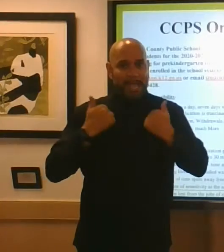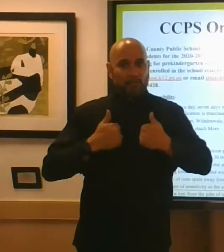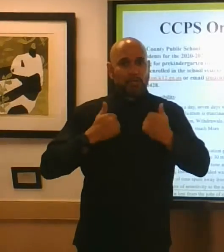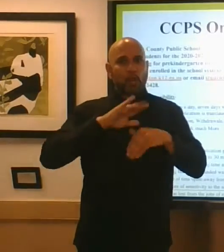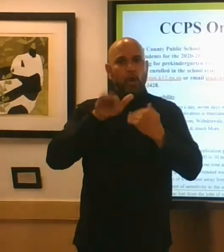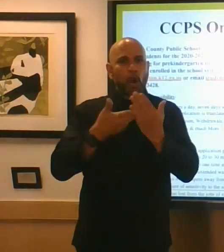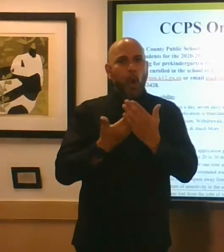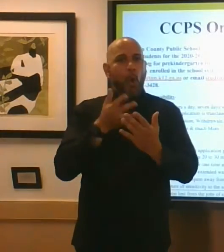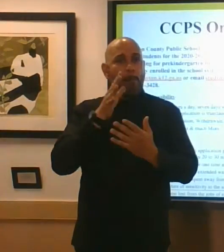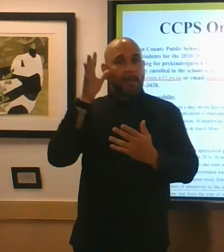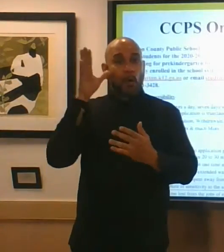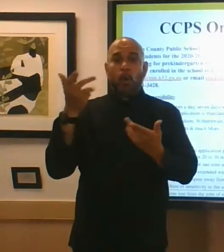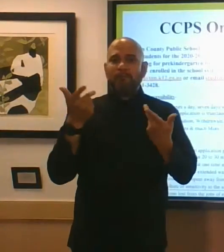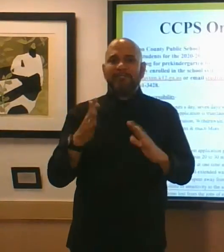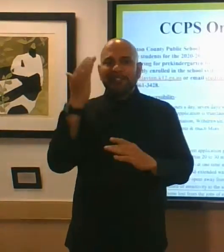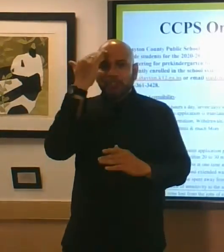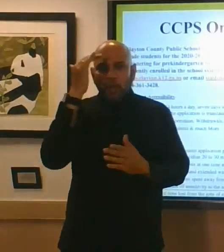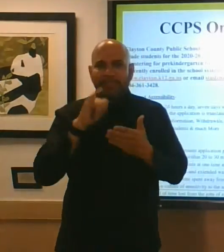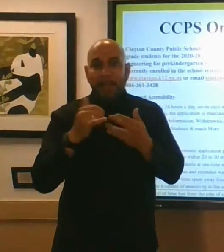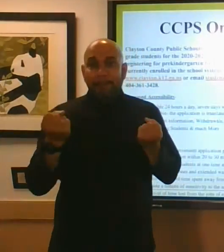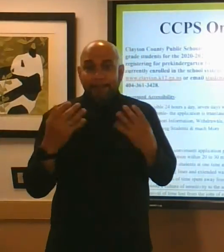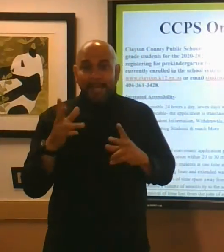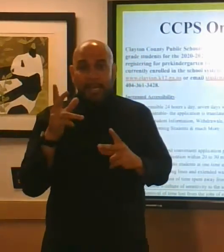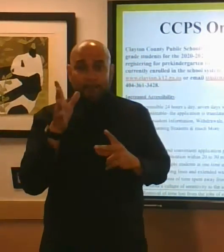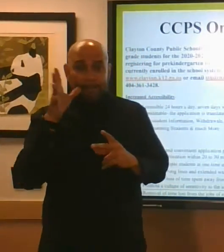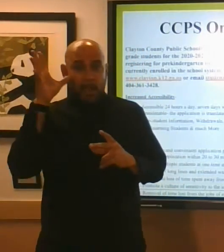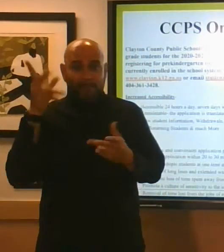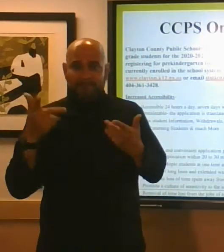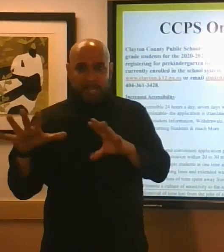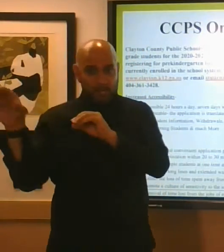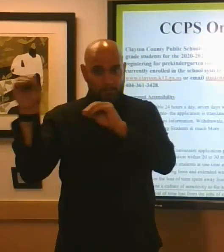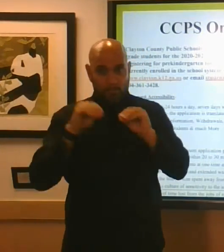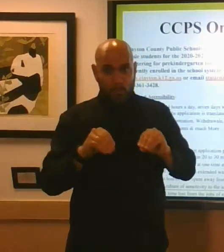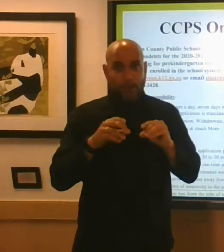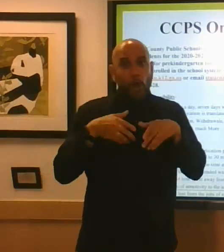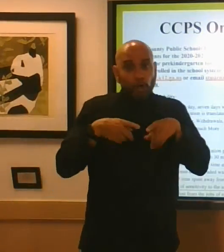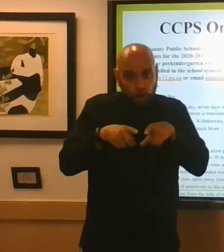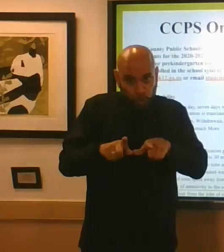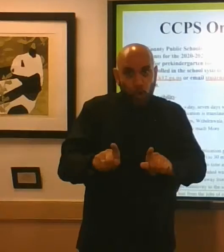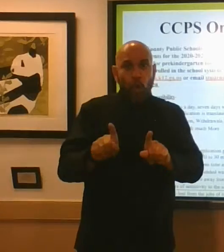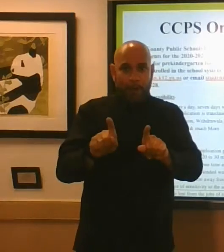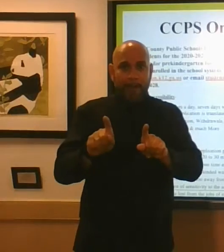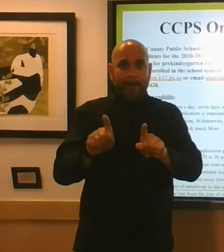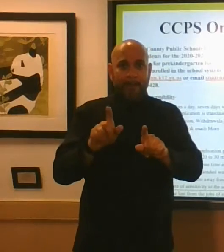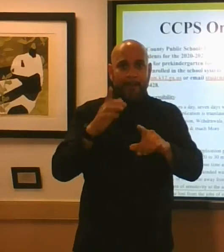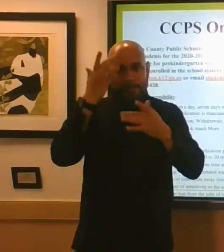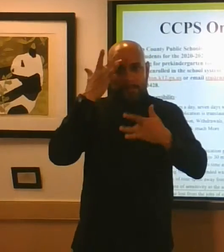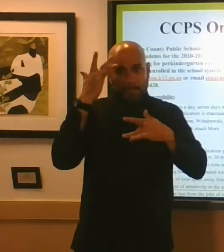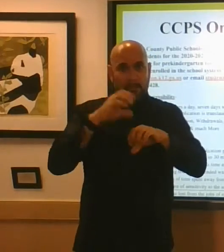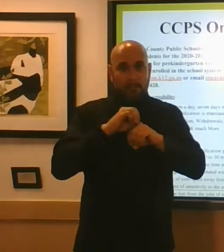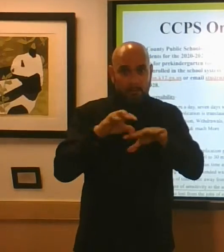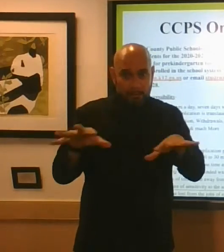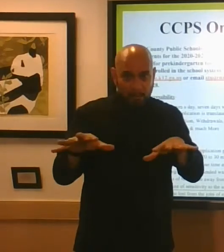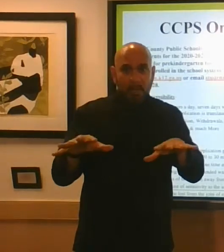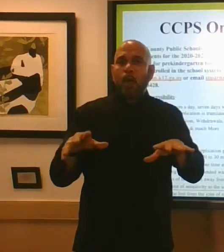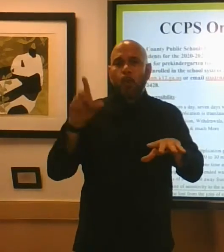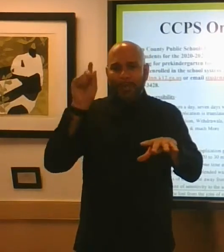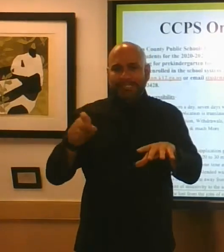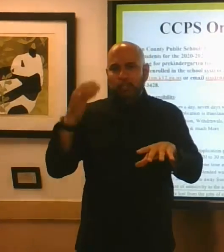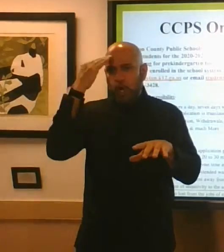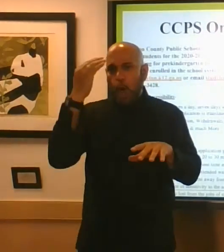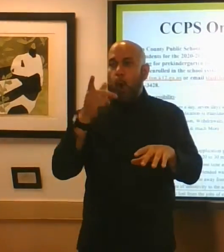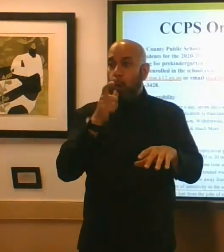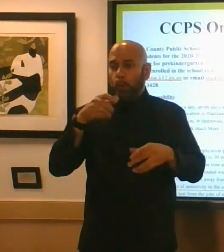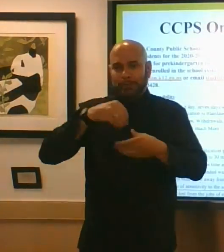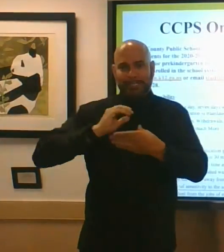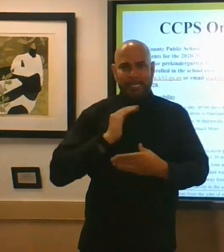uh we know that many families have moved even during the pandemic so we need to know who's here who's planning on coming to school who is in school in